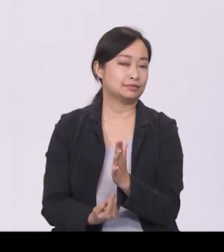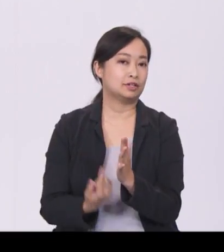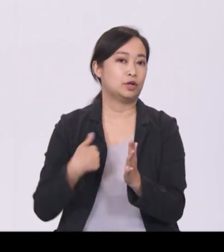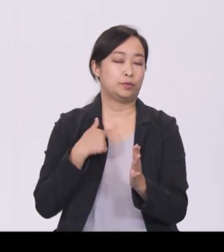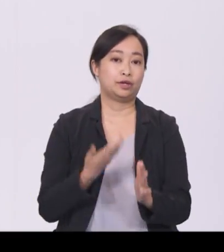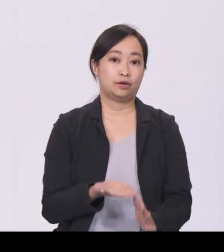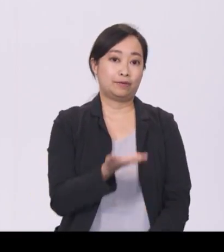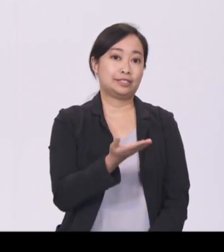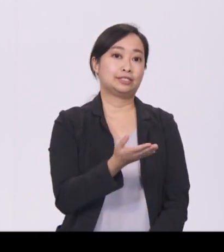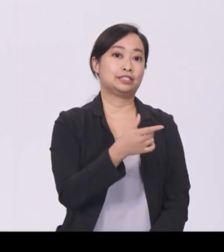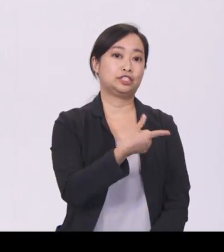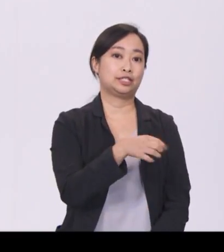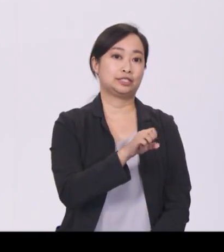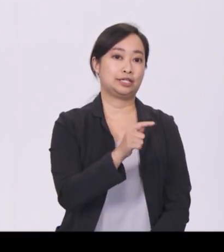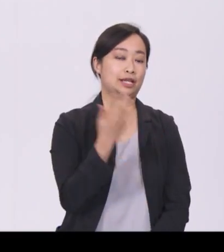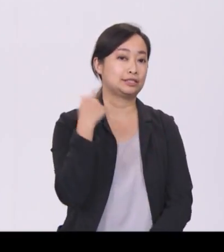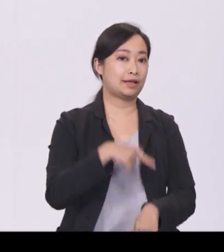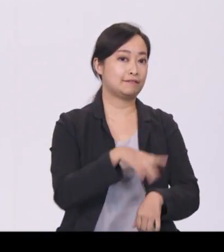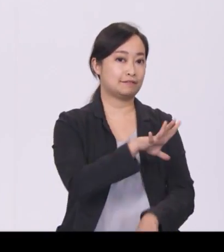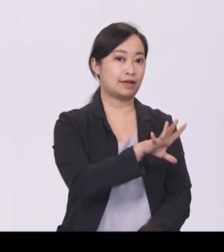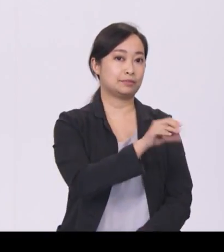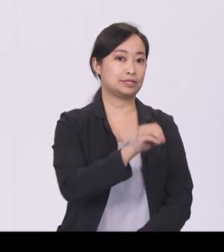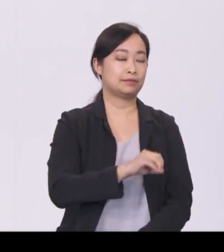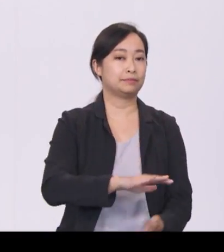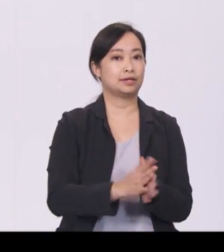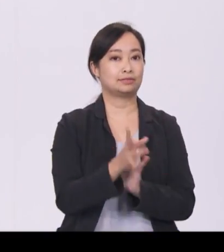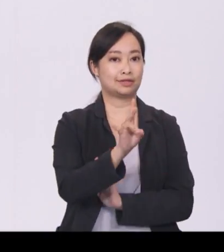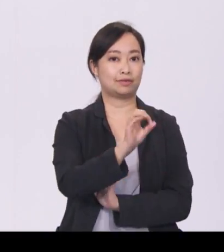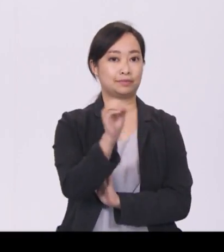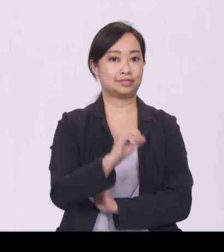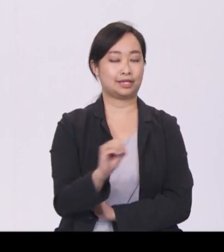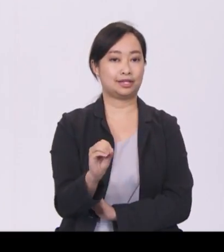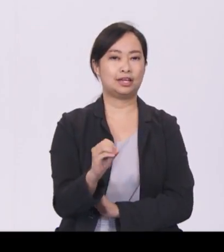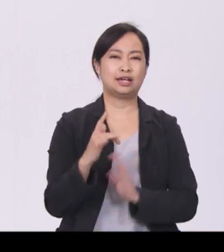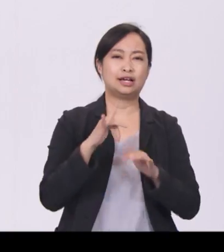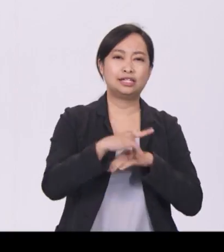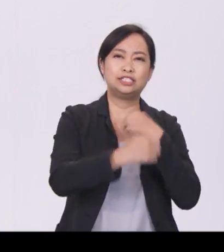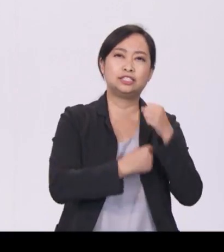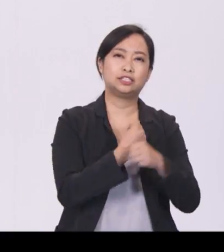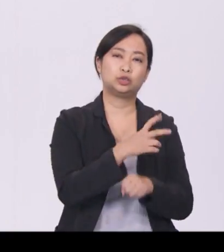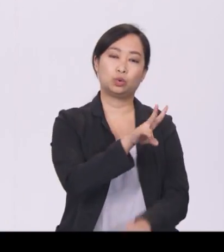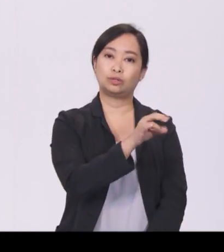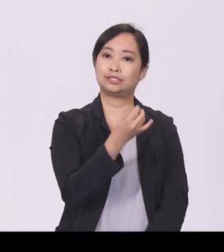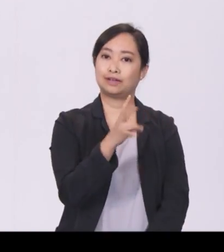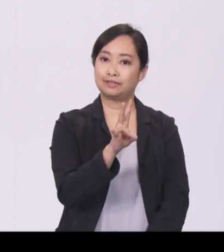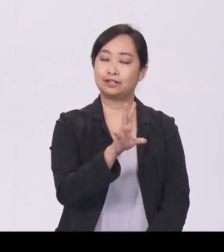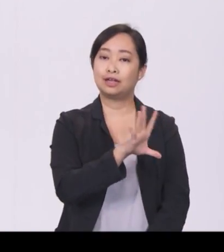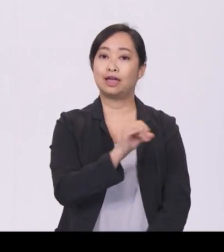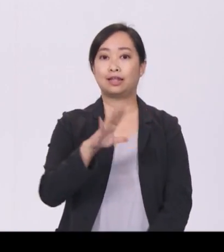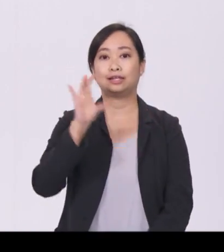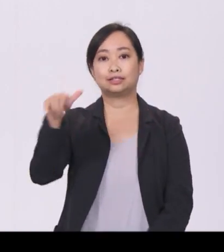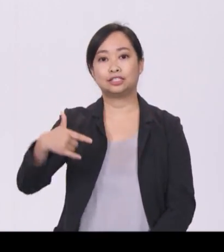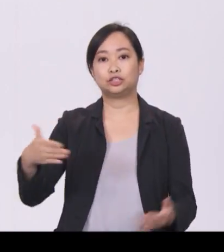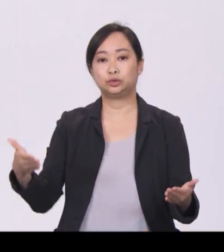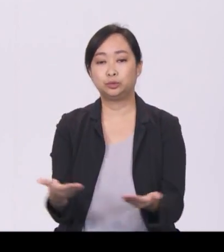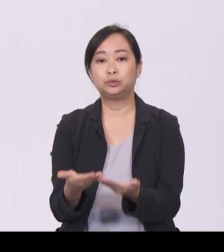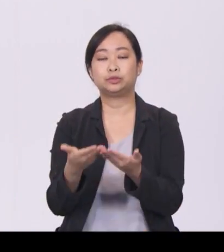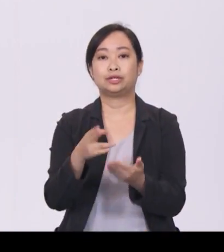from 5% to 7% as early as 2007, and introduced the Net Investment Returns, or